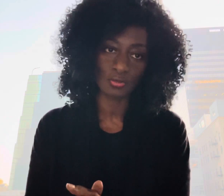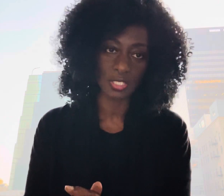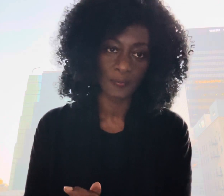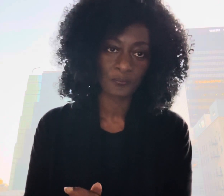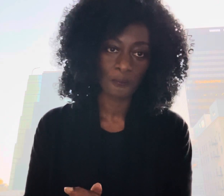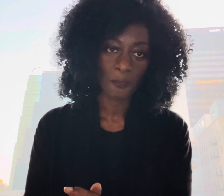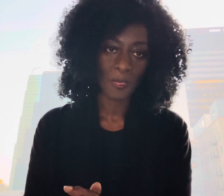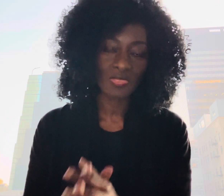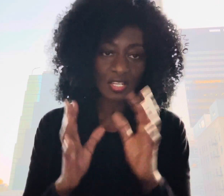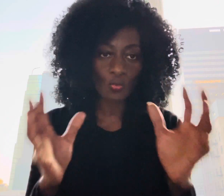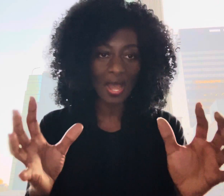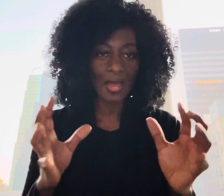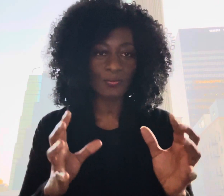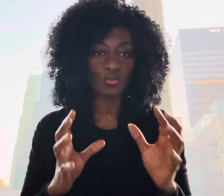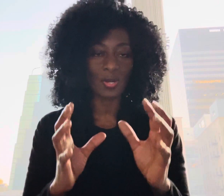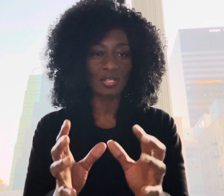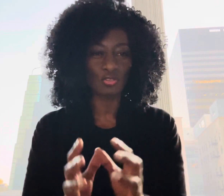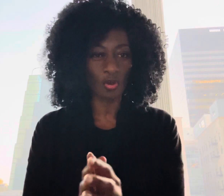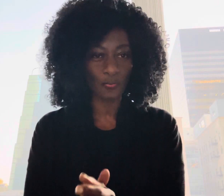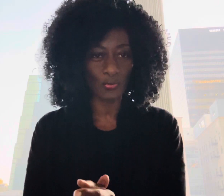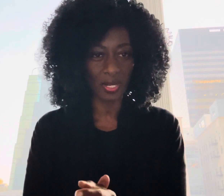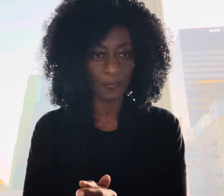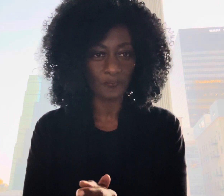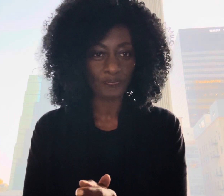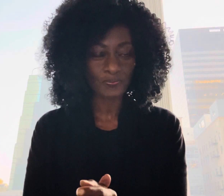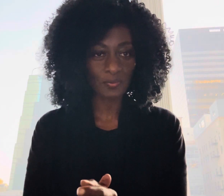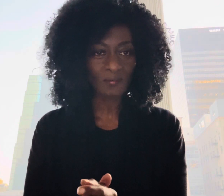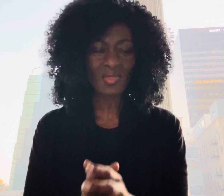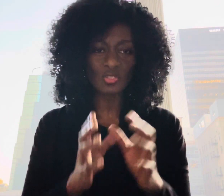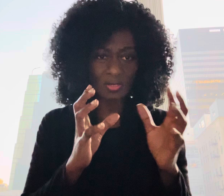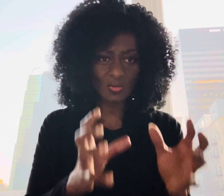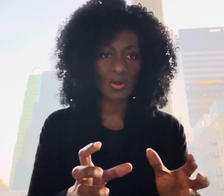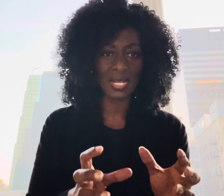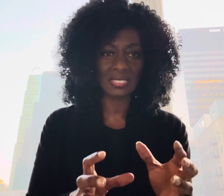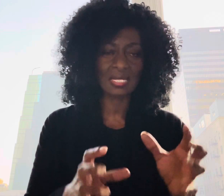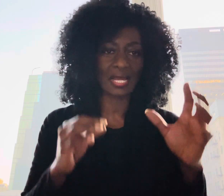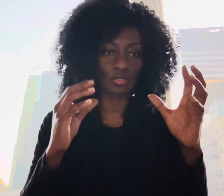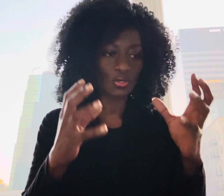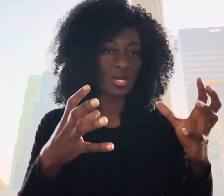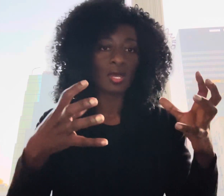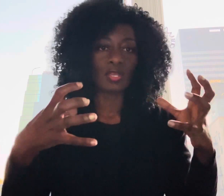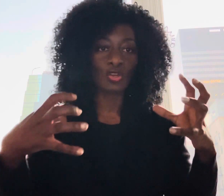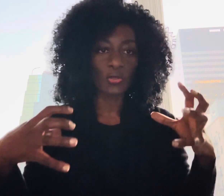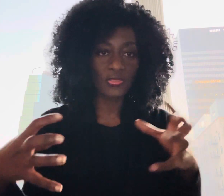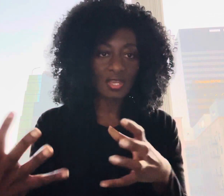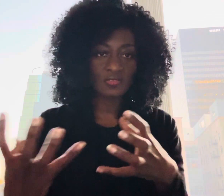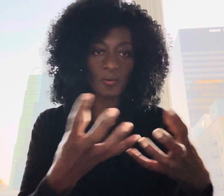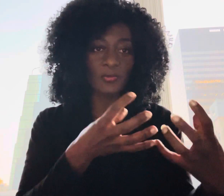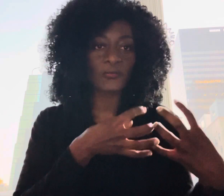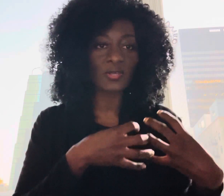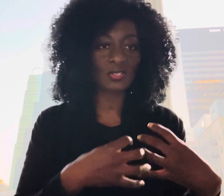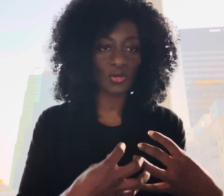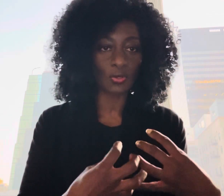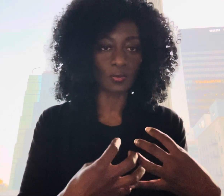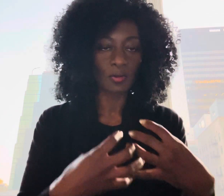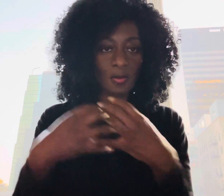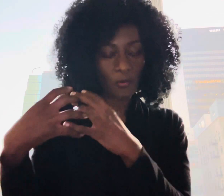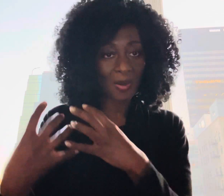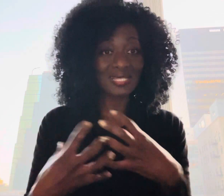that's what happens when i do not pray so you see what i did i took you know things from the physical from my